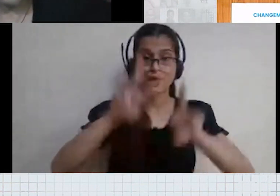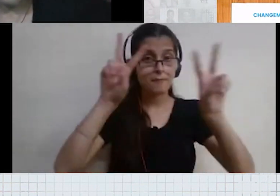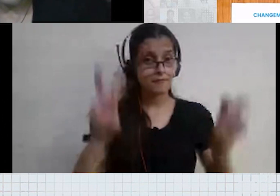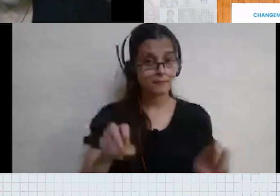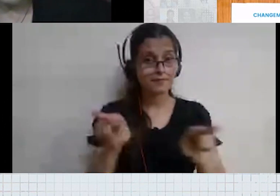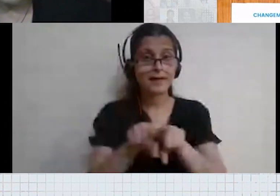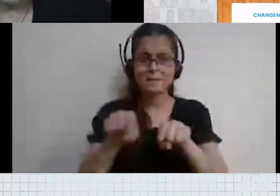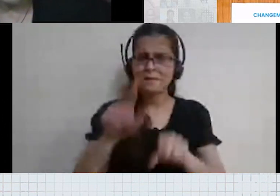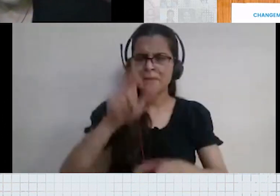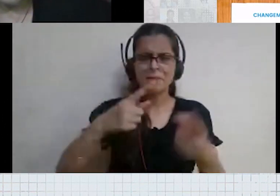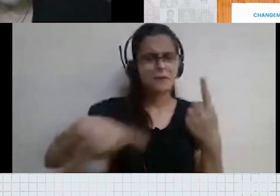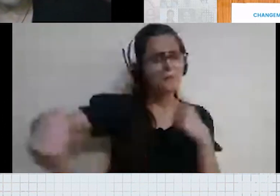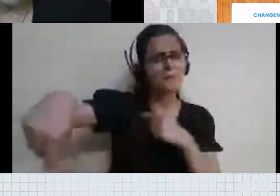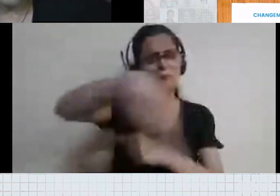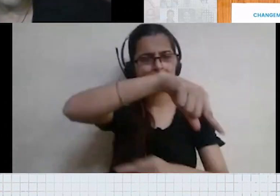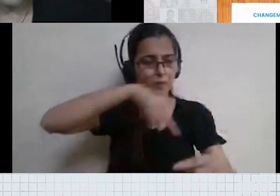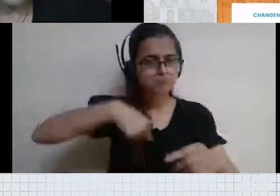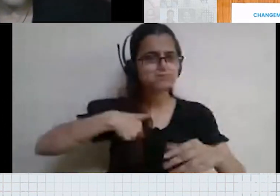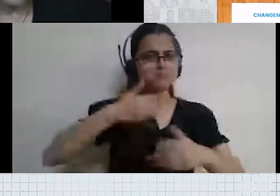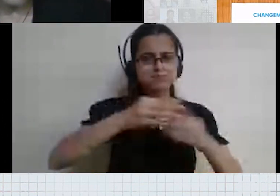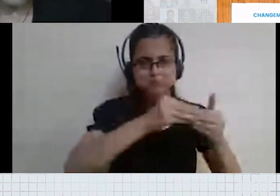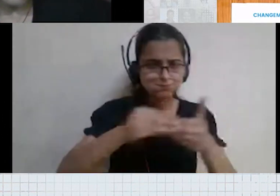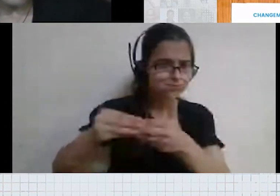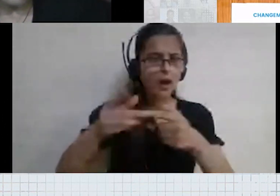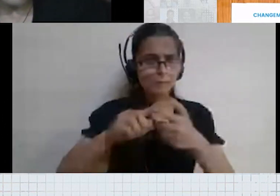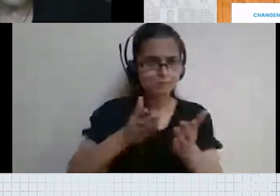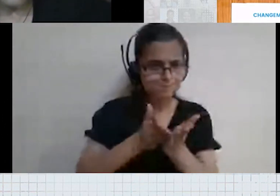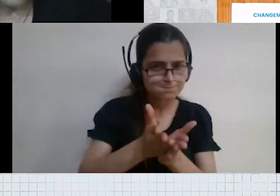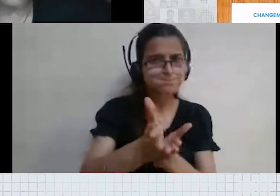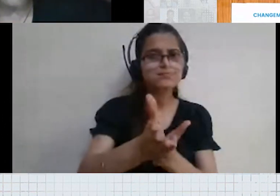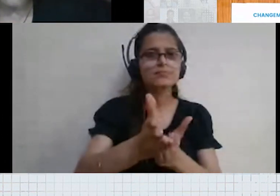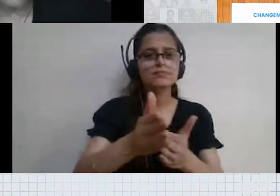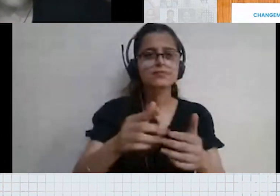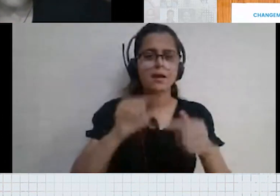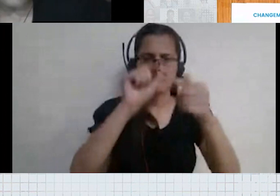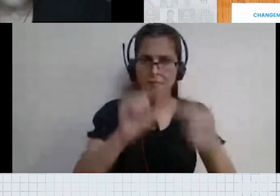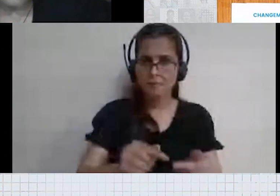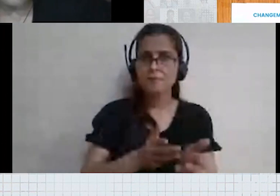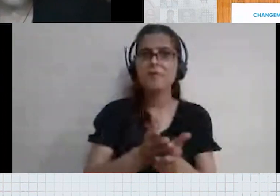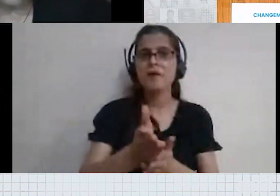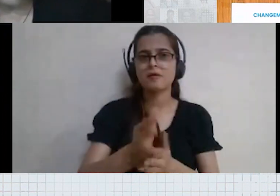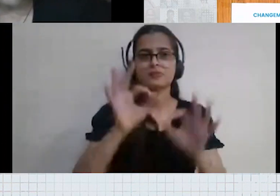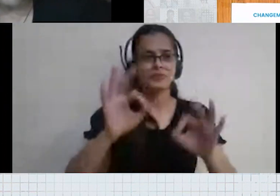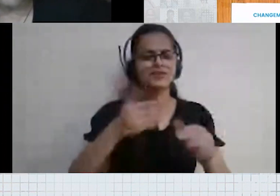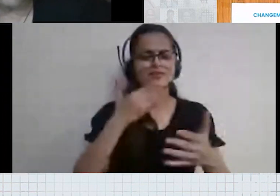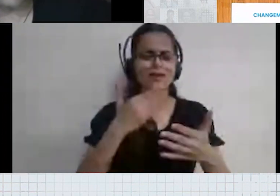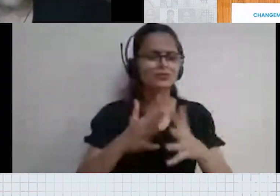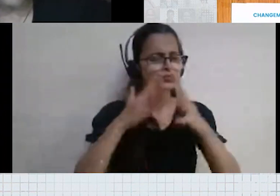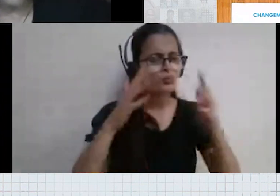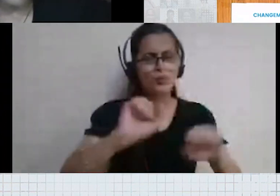guided each one of us to move forward the appropriate way i would also like to thank you for sharing your experiences